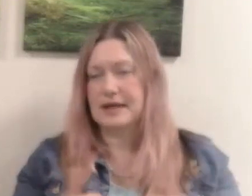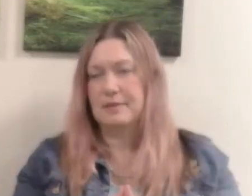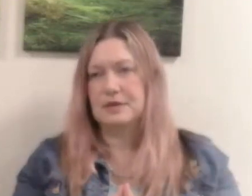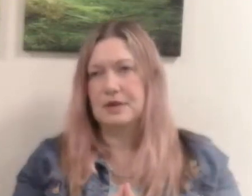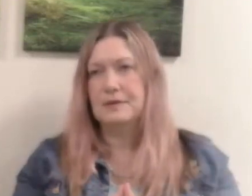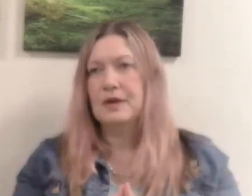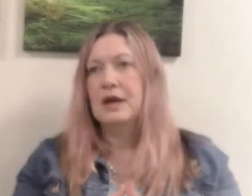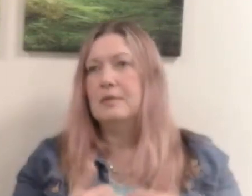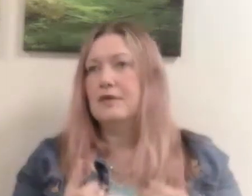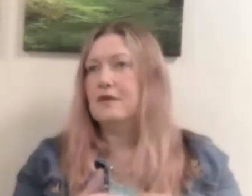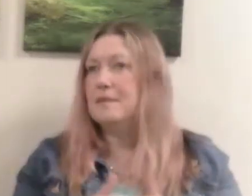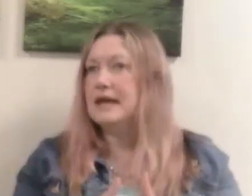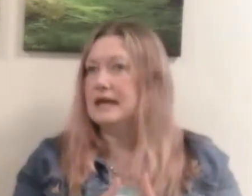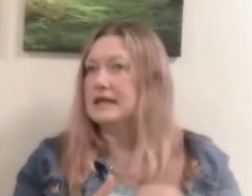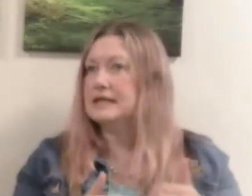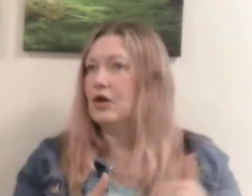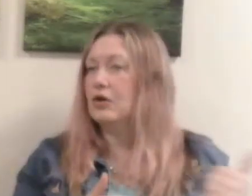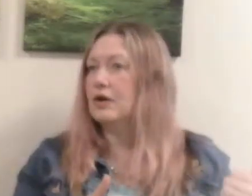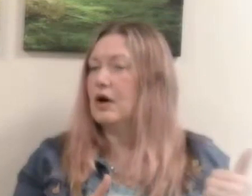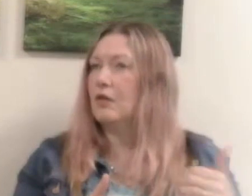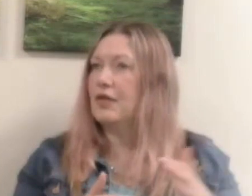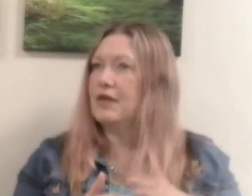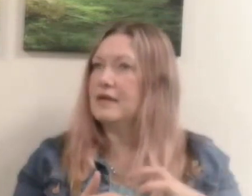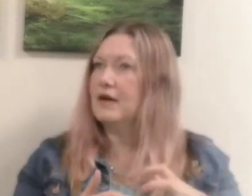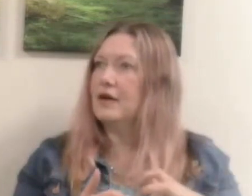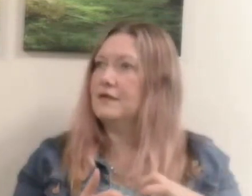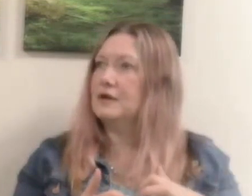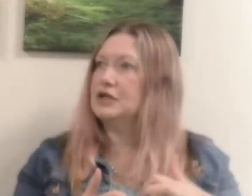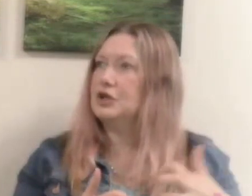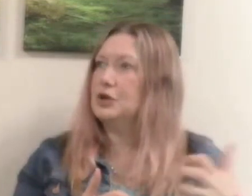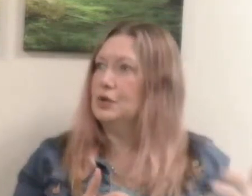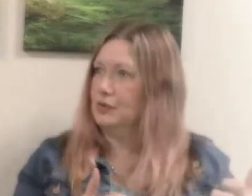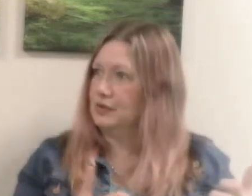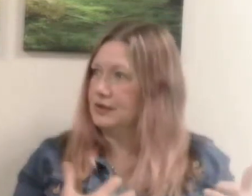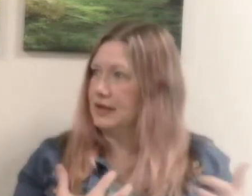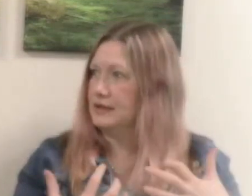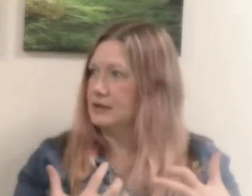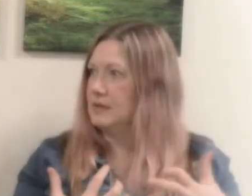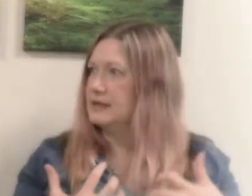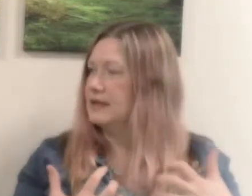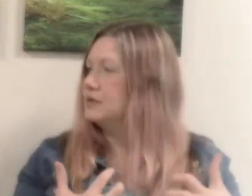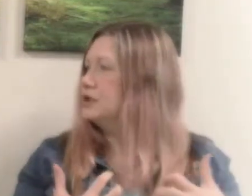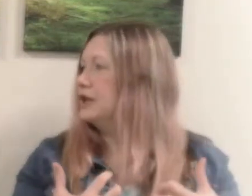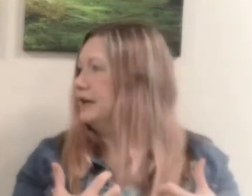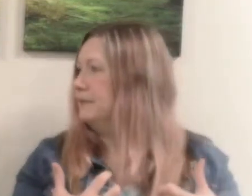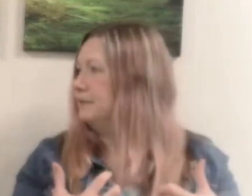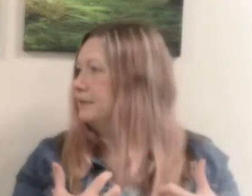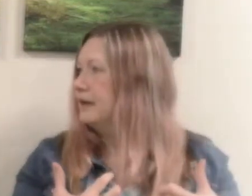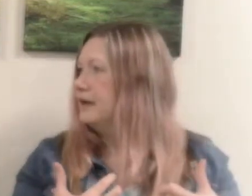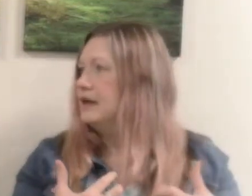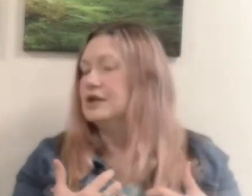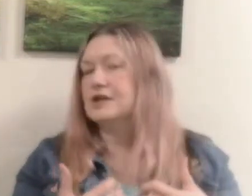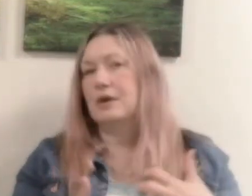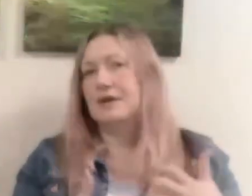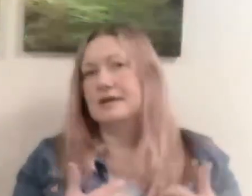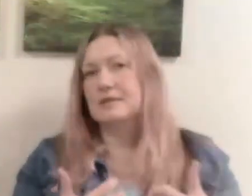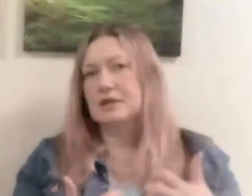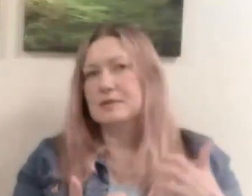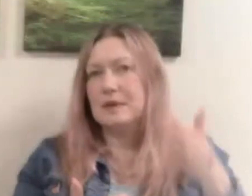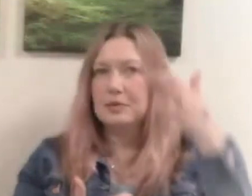can do but for me it's the all the thing that i feel is used against me is the guilt and shame yeah so i think sometimes people